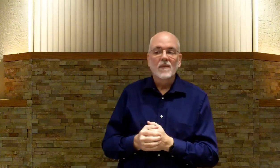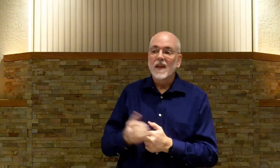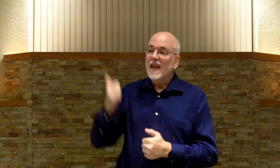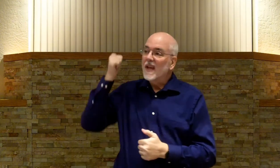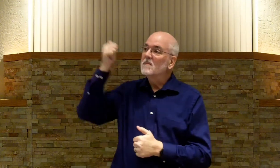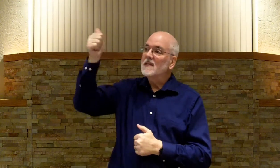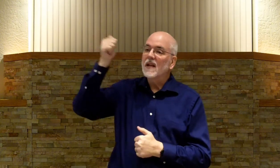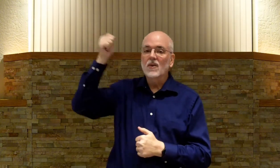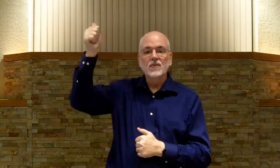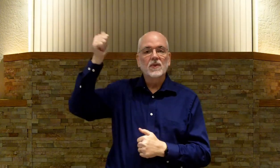Himself.